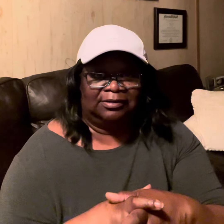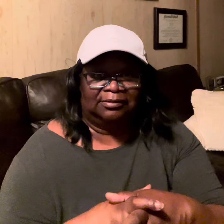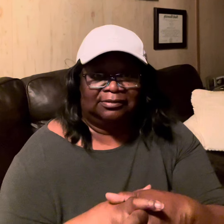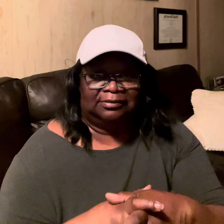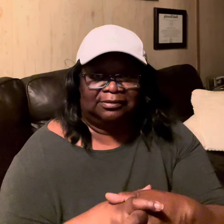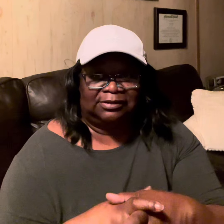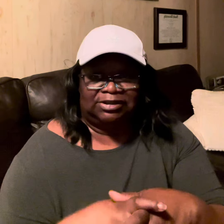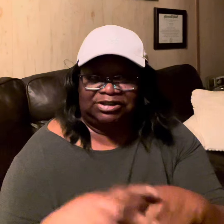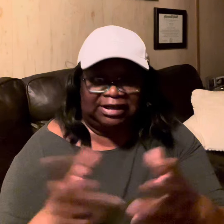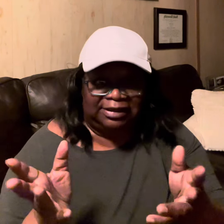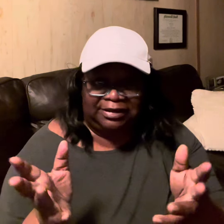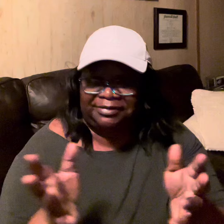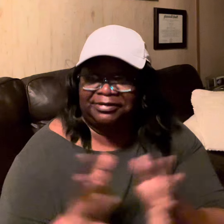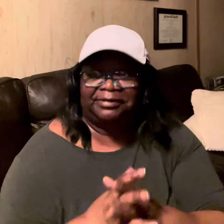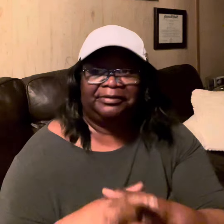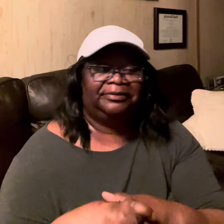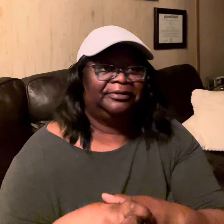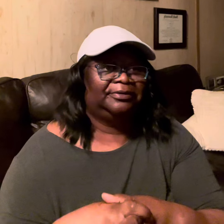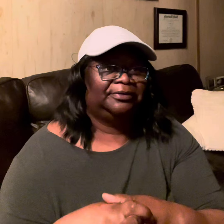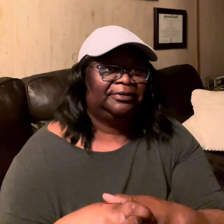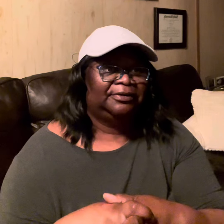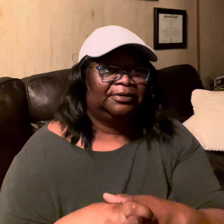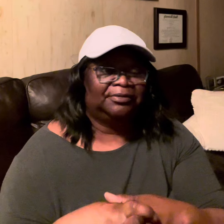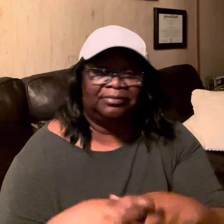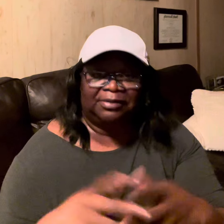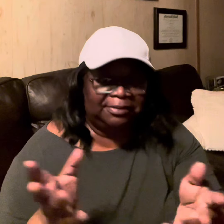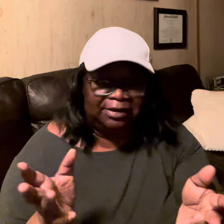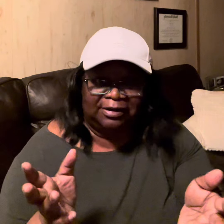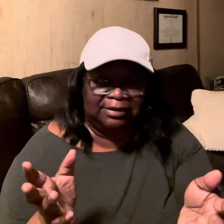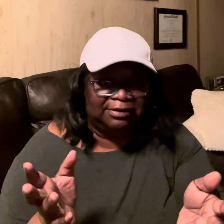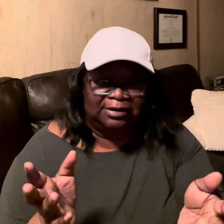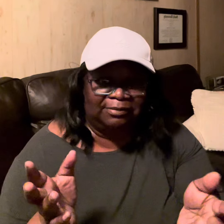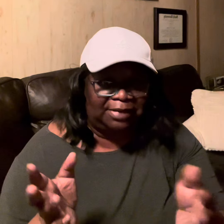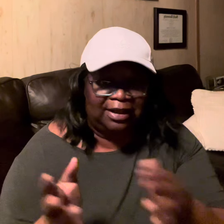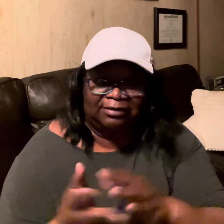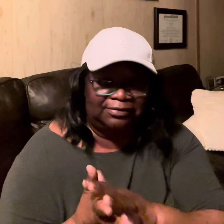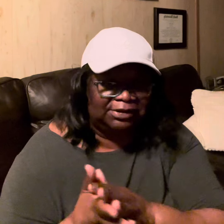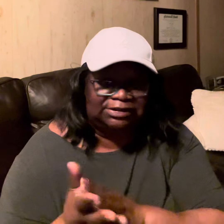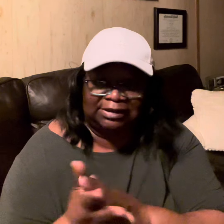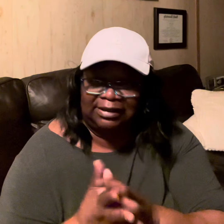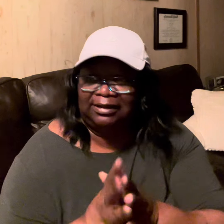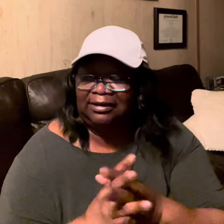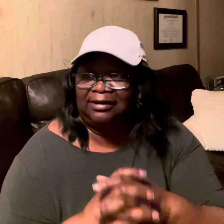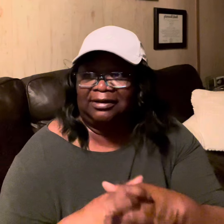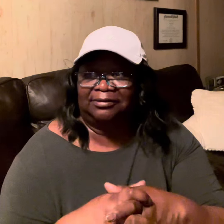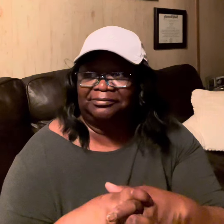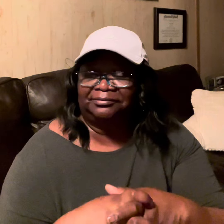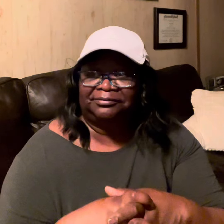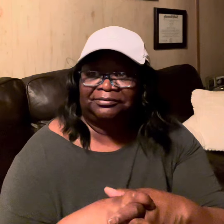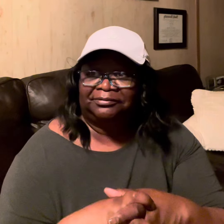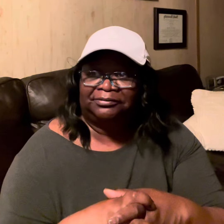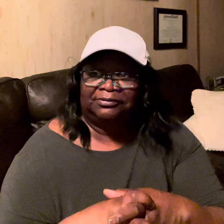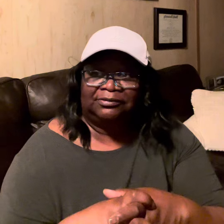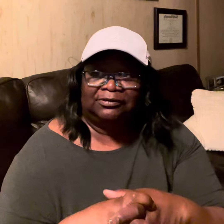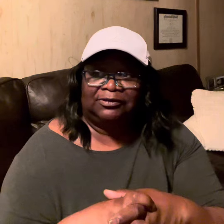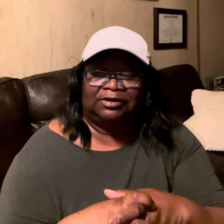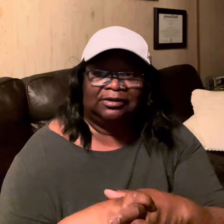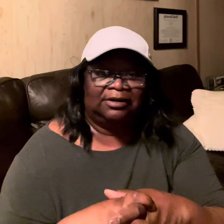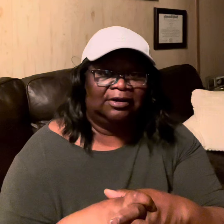genies rubbing on a you know bottle for a genie um you know